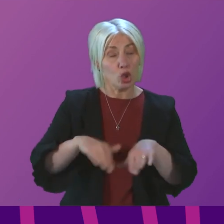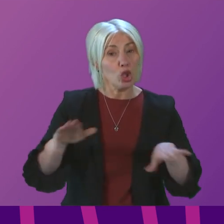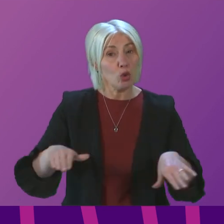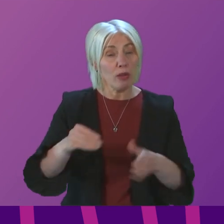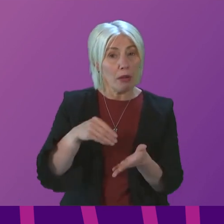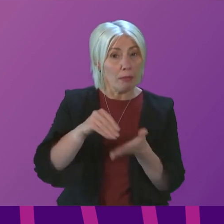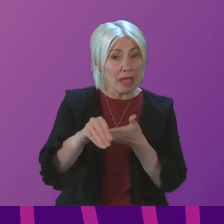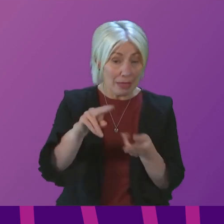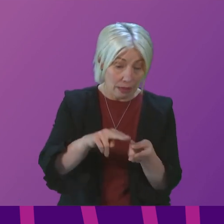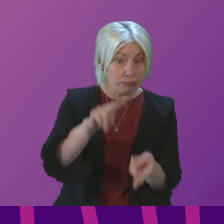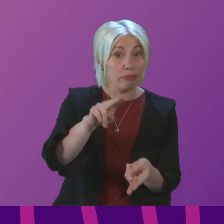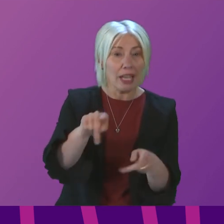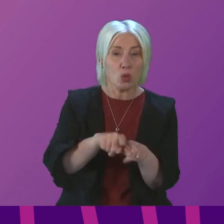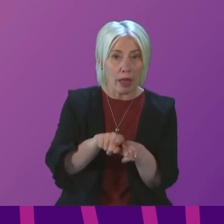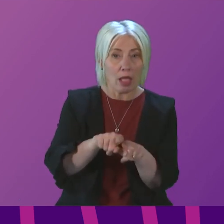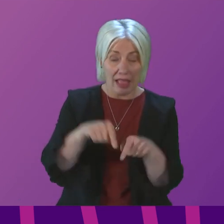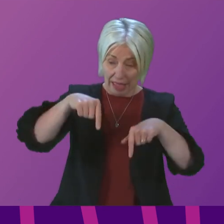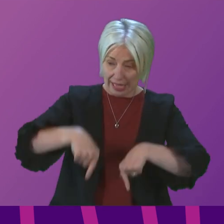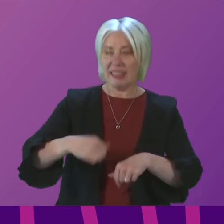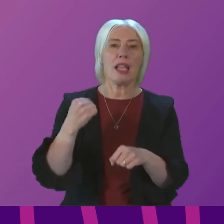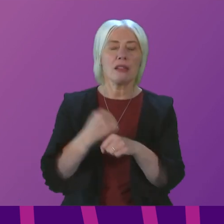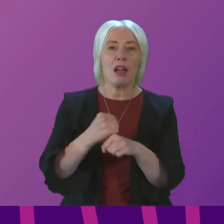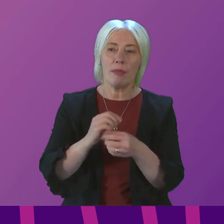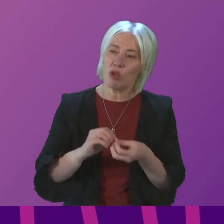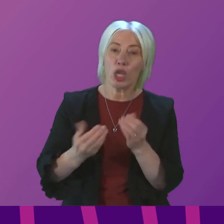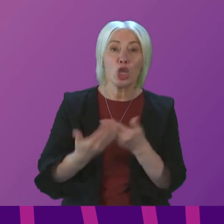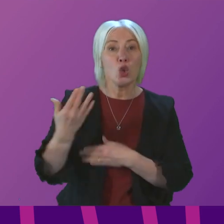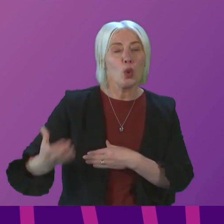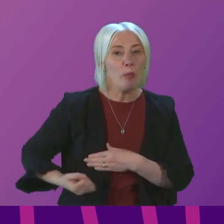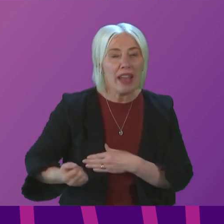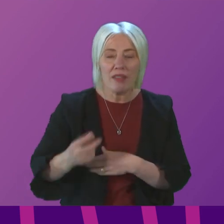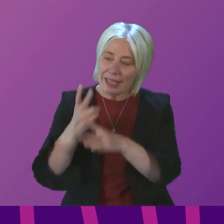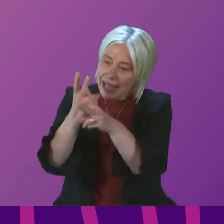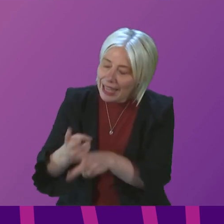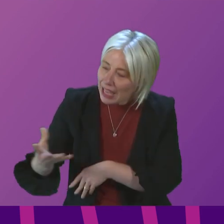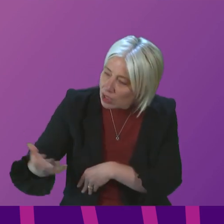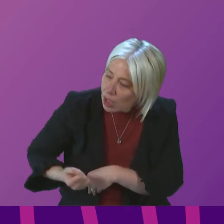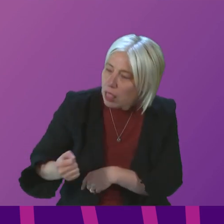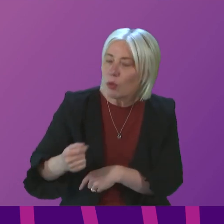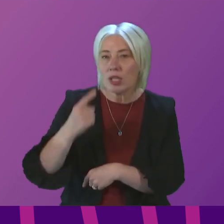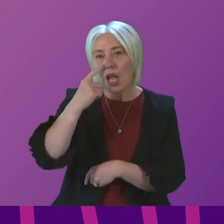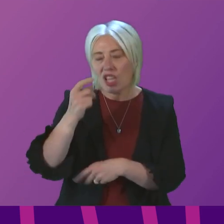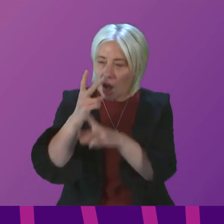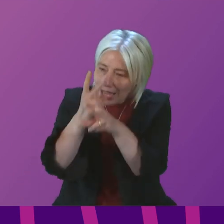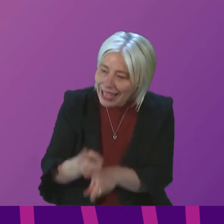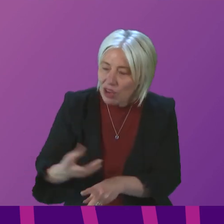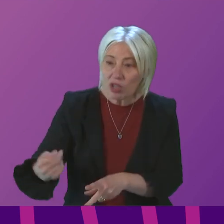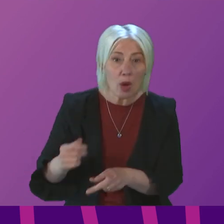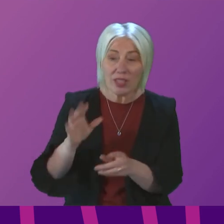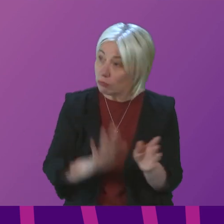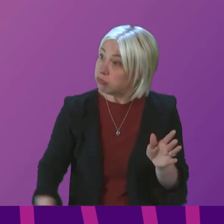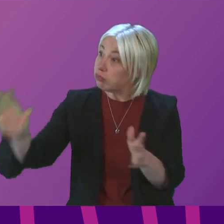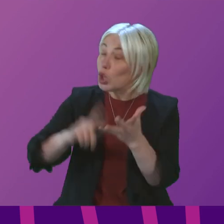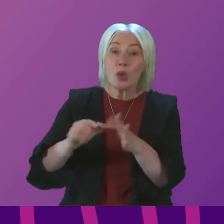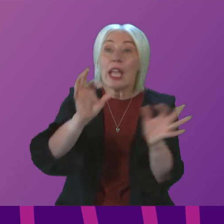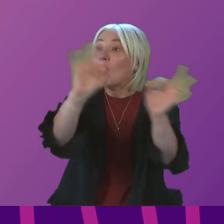and increased that child payment. It's this government that has created new benefits. The carers allowance supplement, the young carers grant don't exist anywhere else